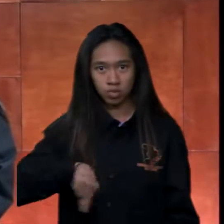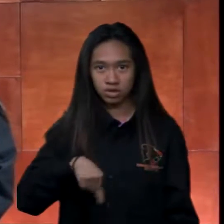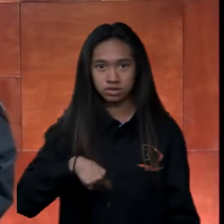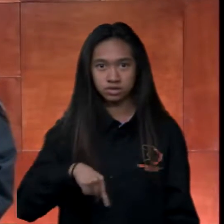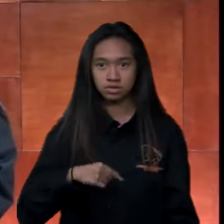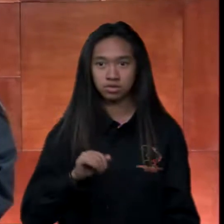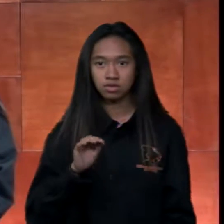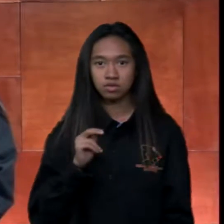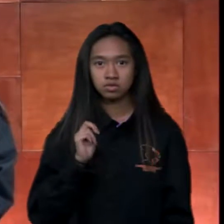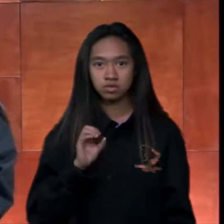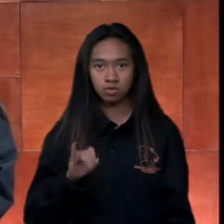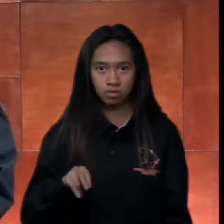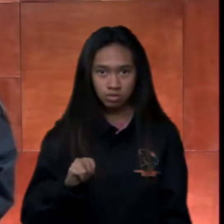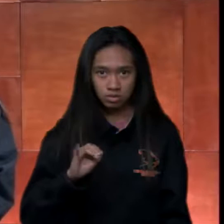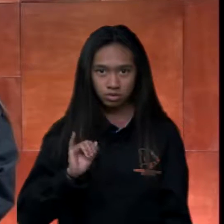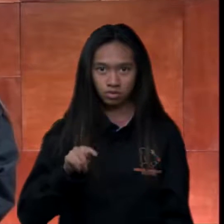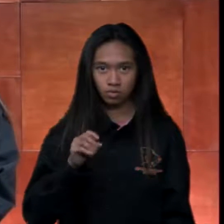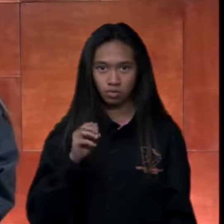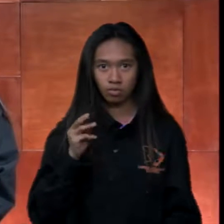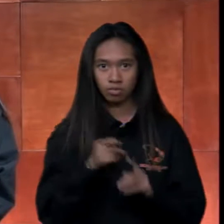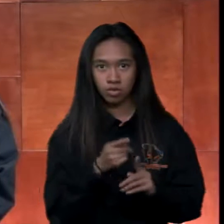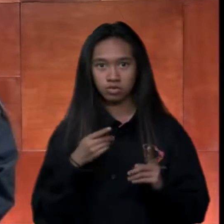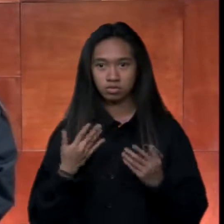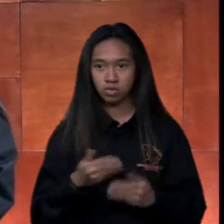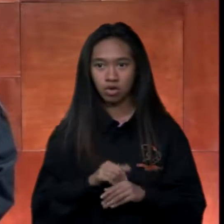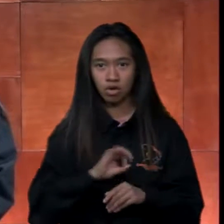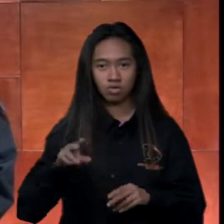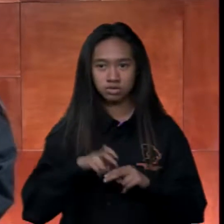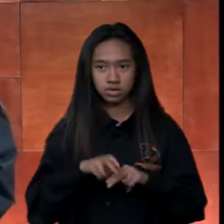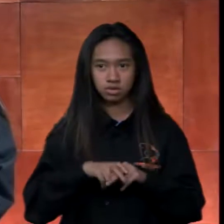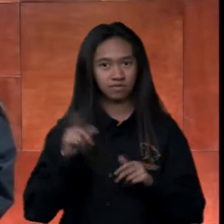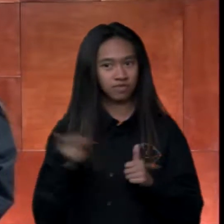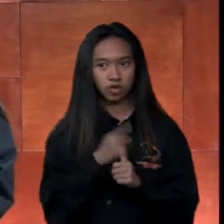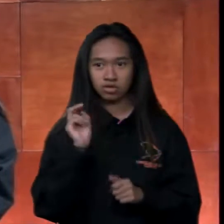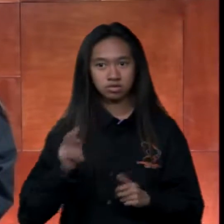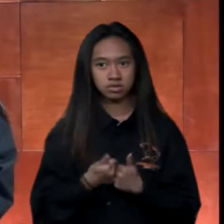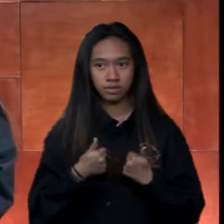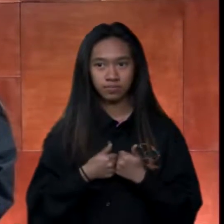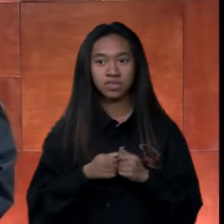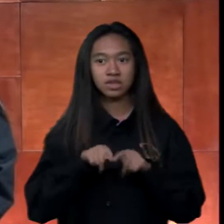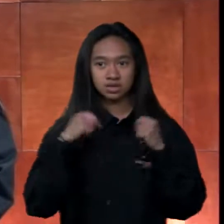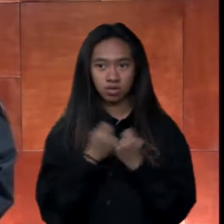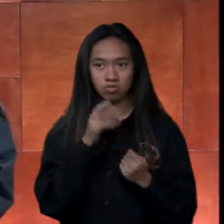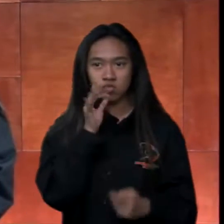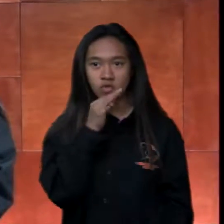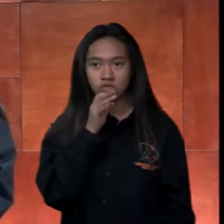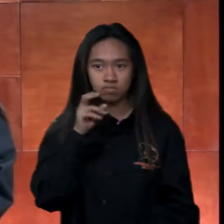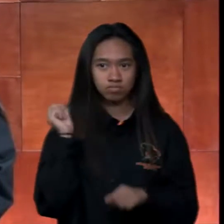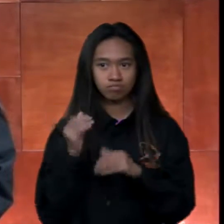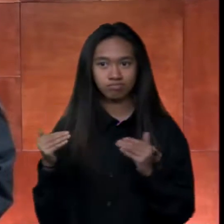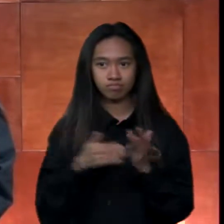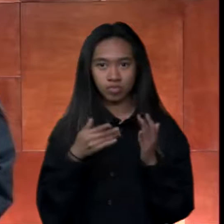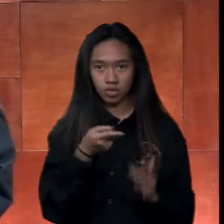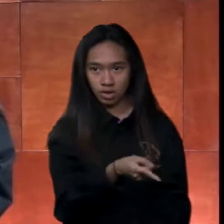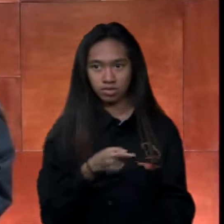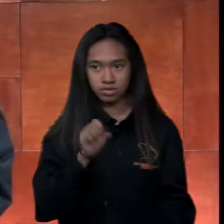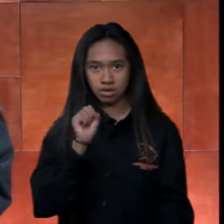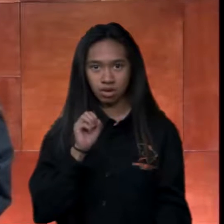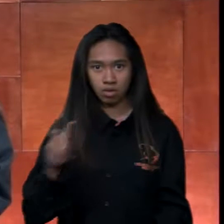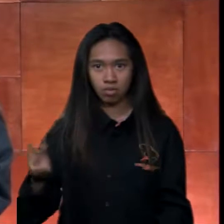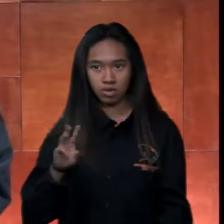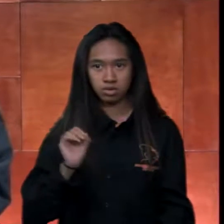Bonner added 8 points off the bench in his first varsity game. The team will take on Southwest this Friday at 6.30 at